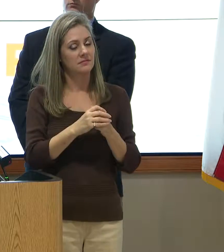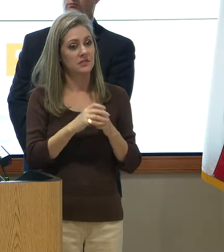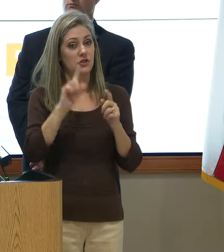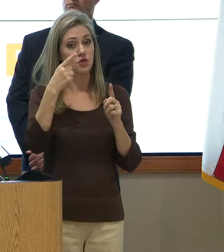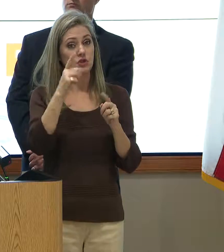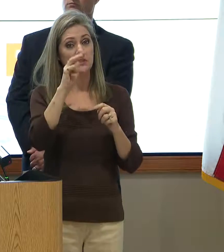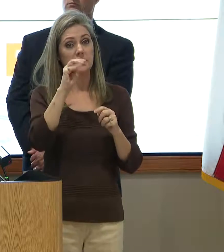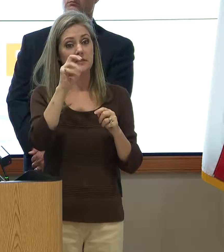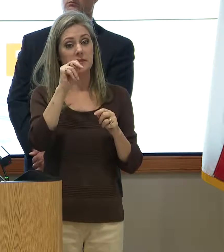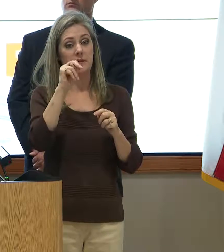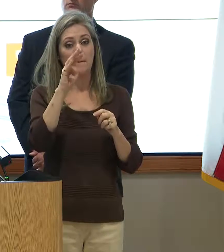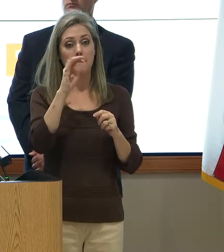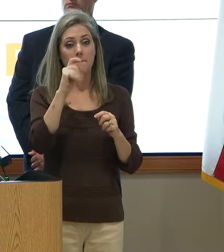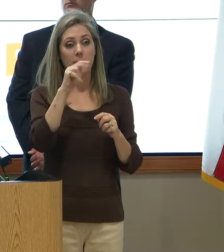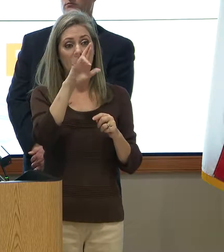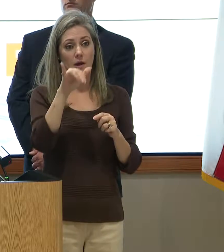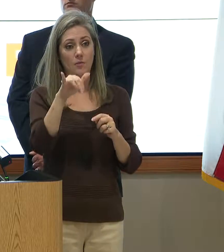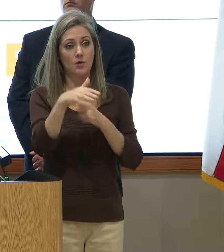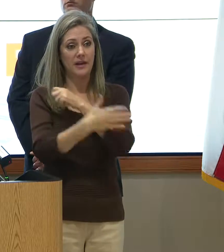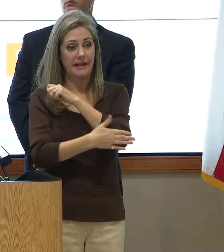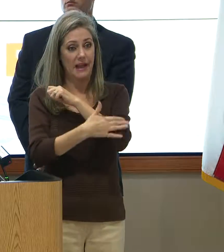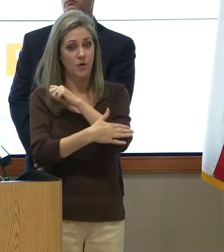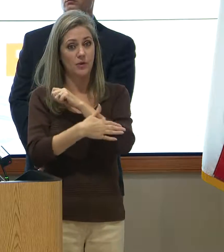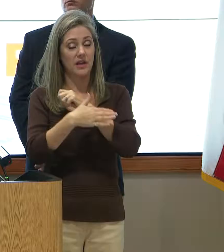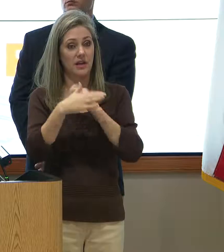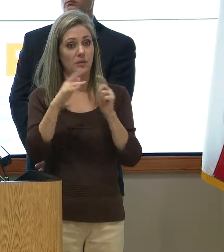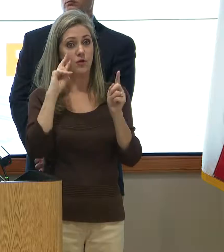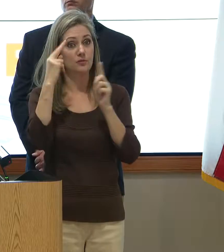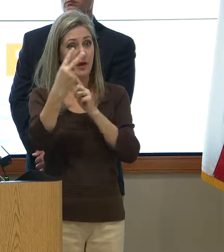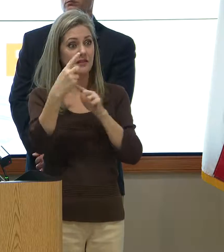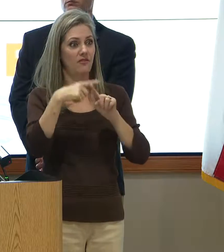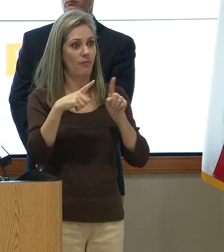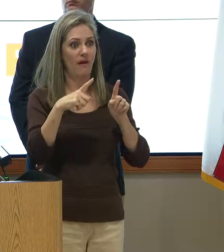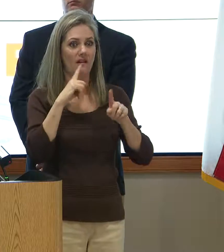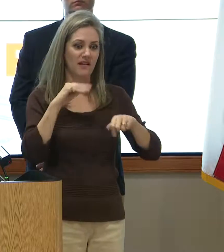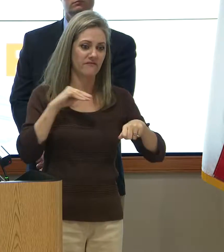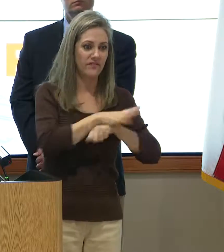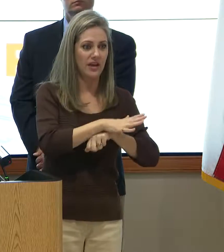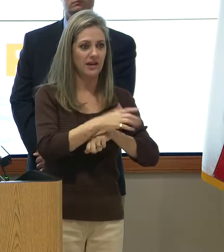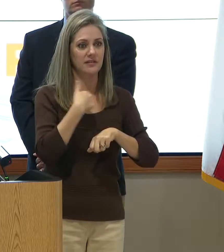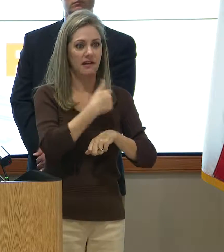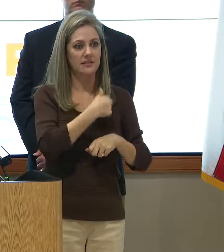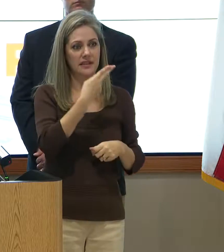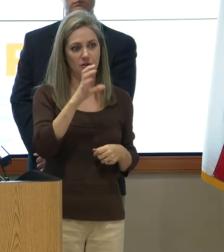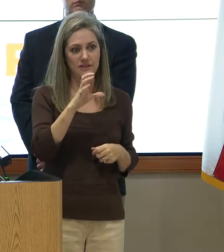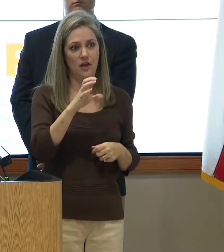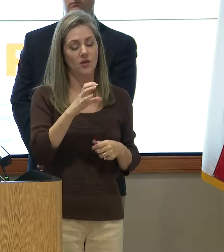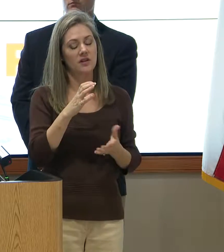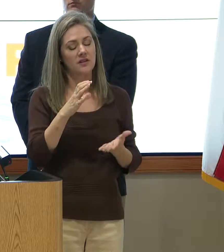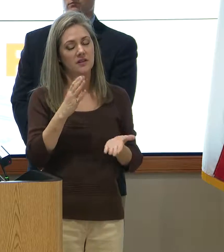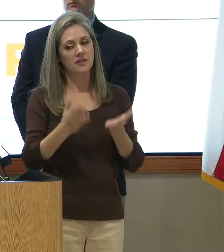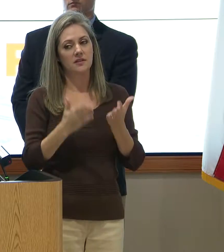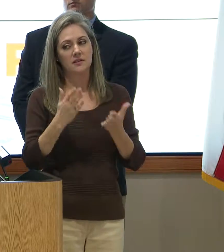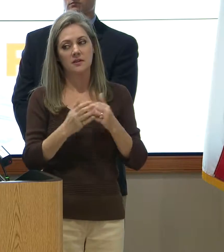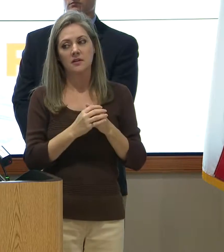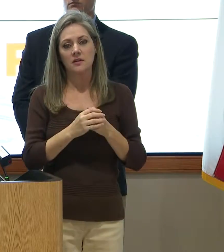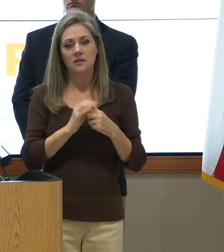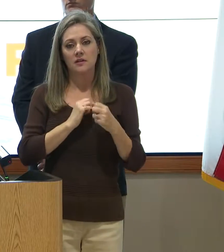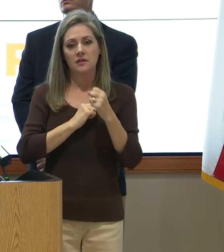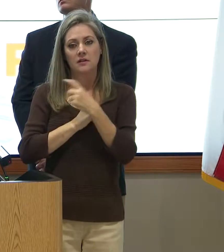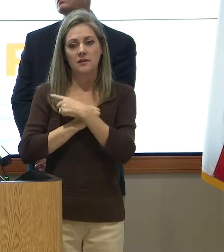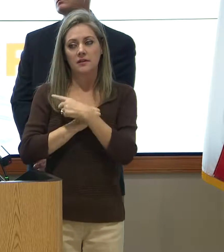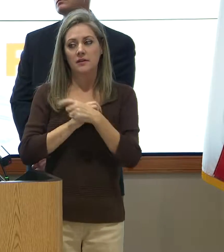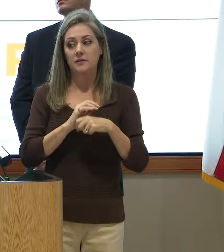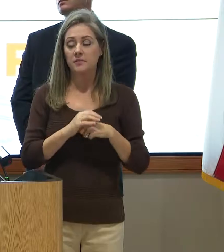just a Montgomery County perspective that Harris County paid a price for? That will probably be part of the history. Question for